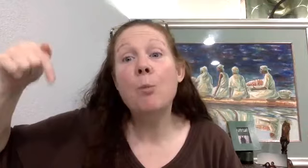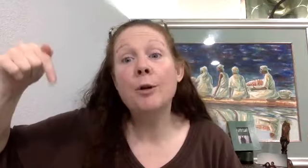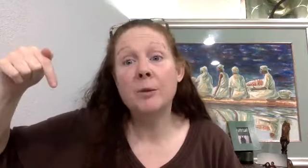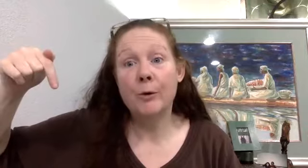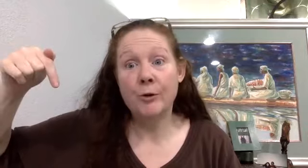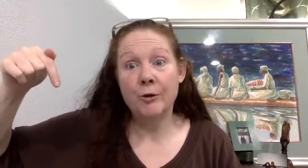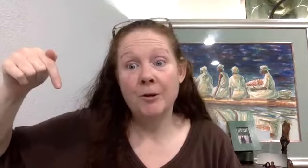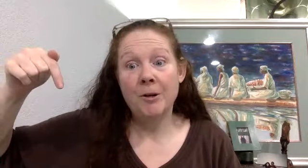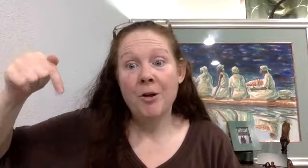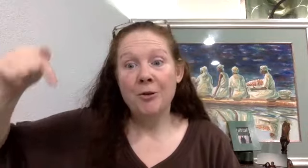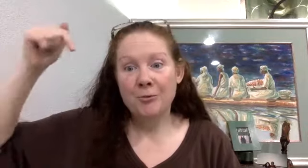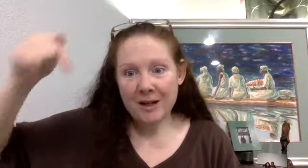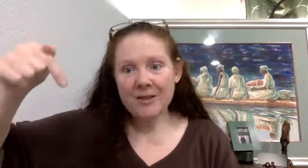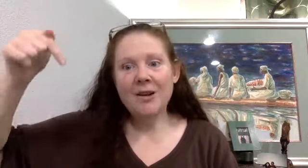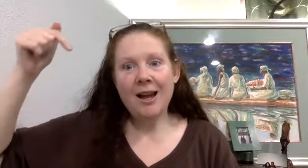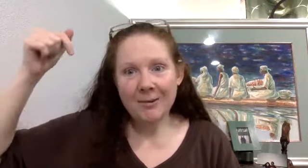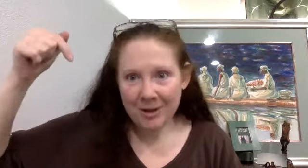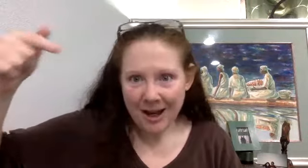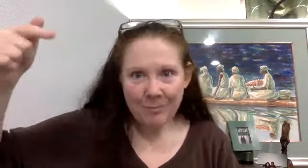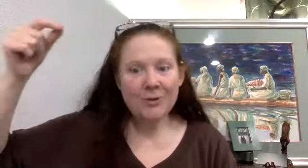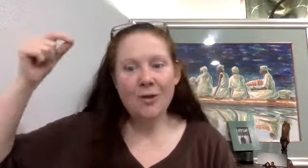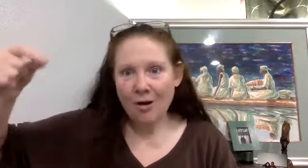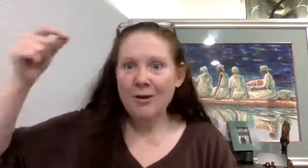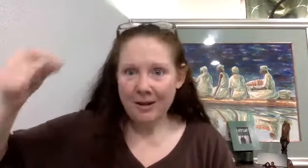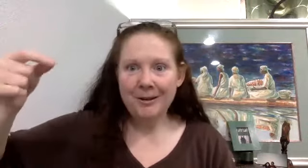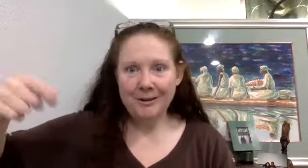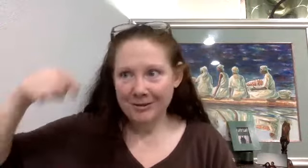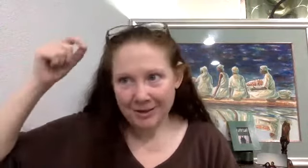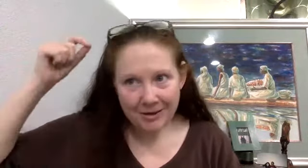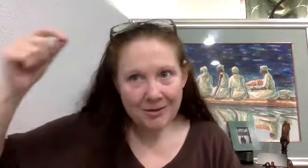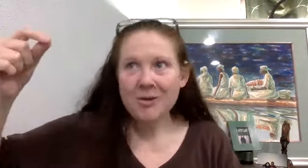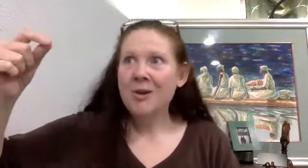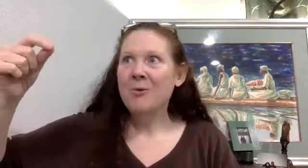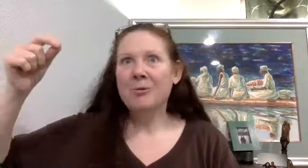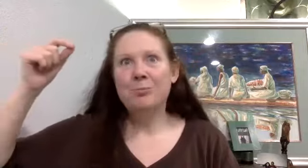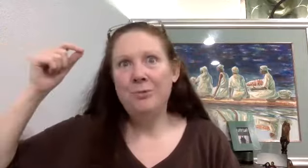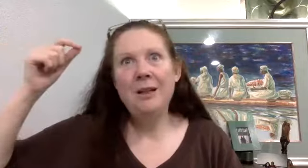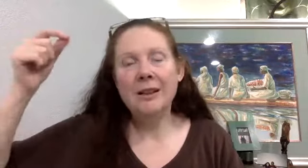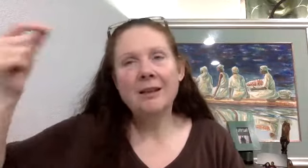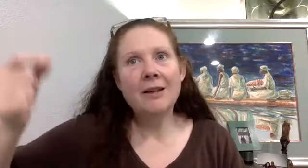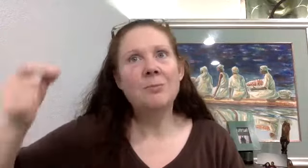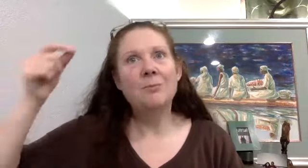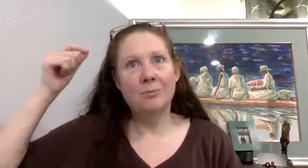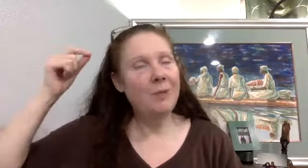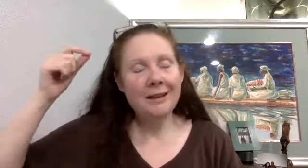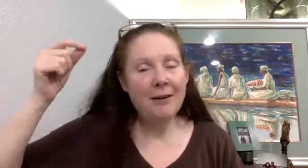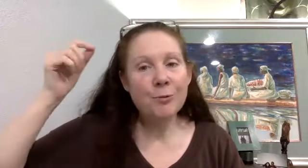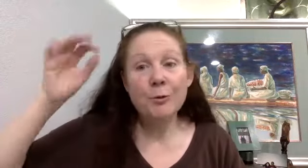mold exposure. The reason I became so ill and nearly lost my life through